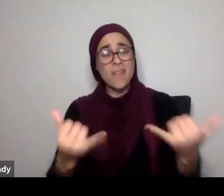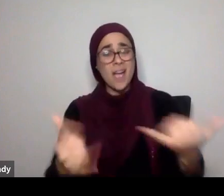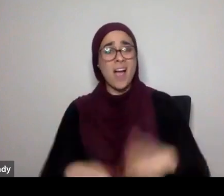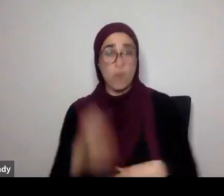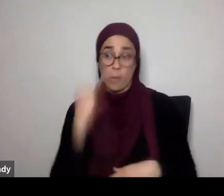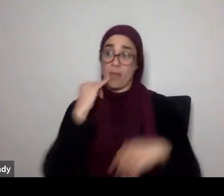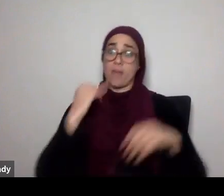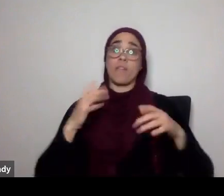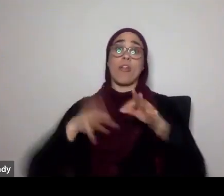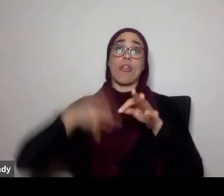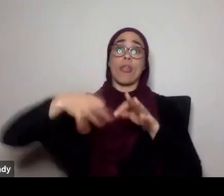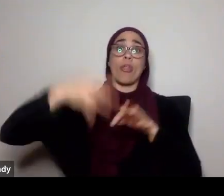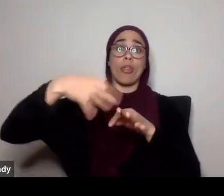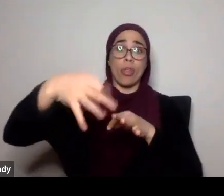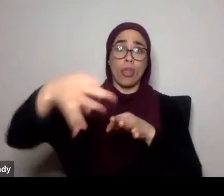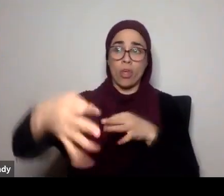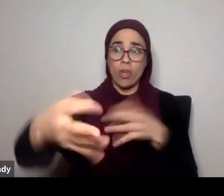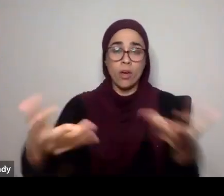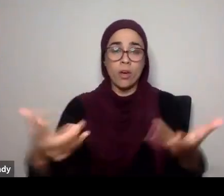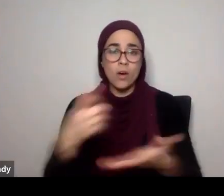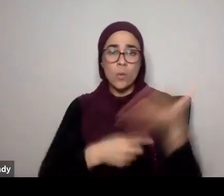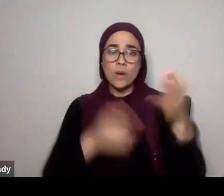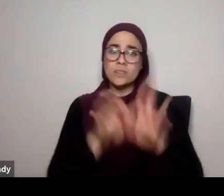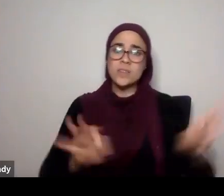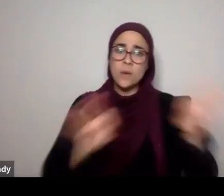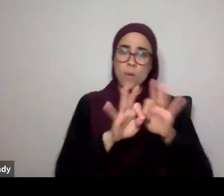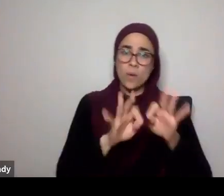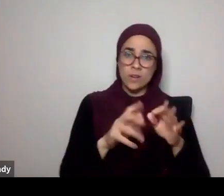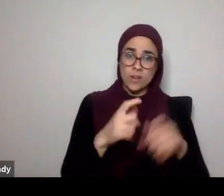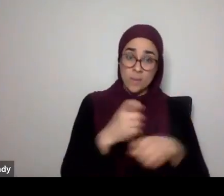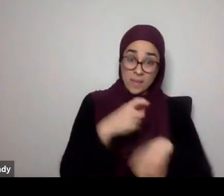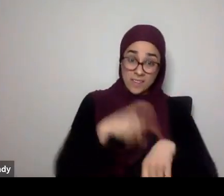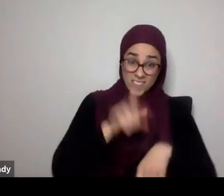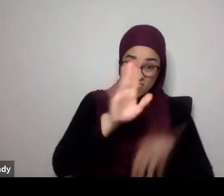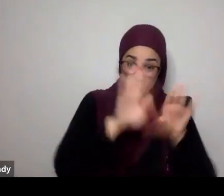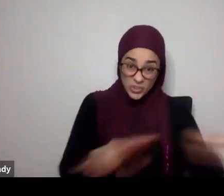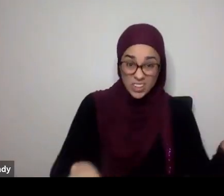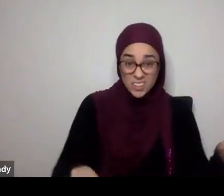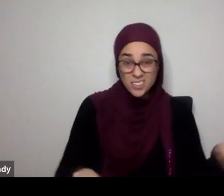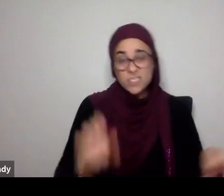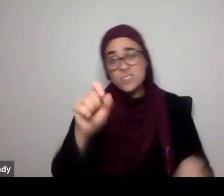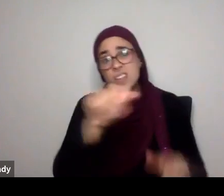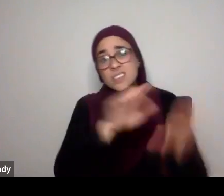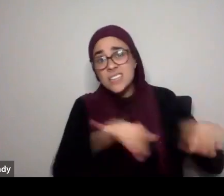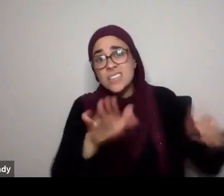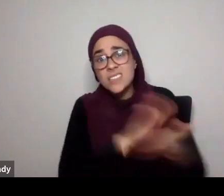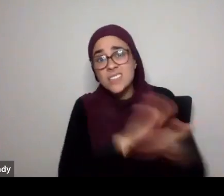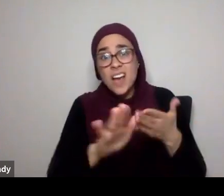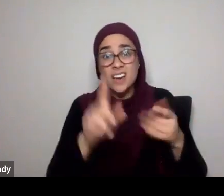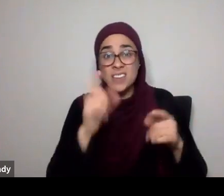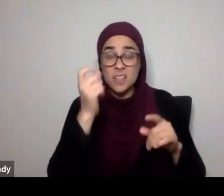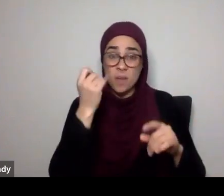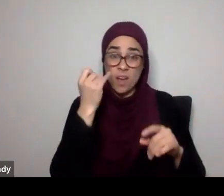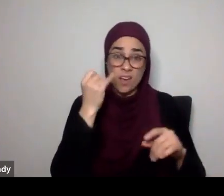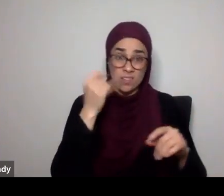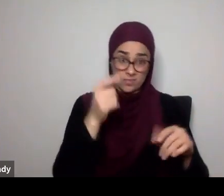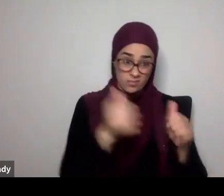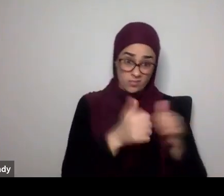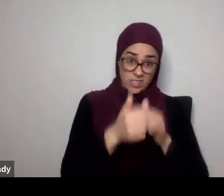for your eternity, what is there worth making time for? Kids? That's nice, but you won't be with them in Jannah, so what's the point?